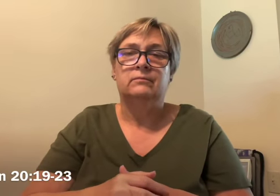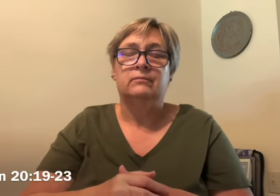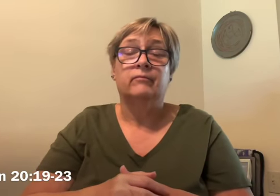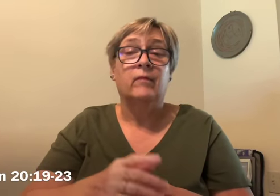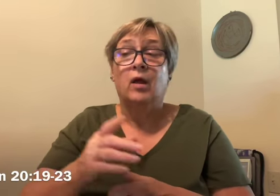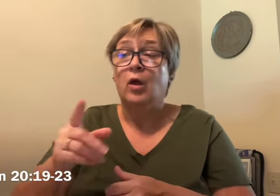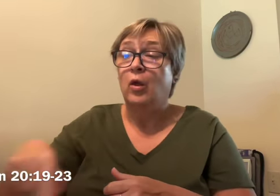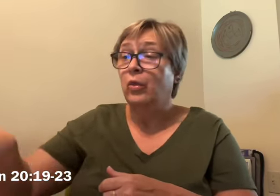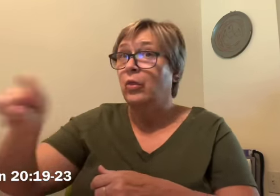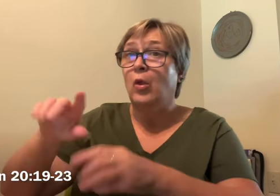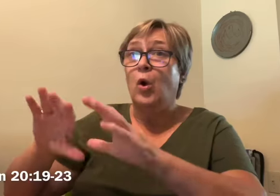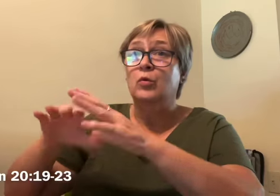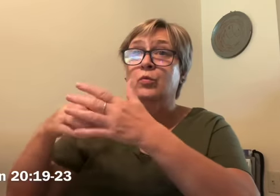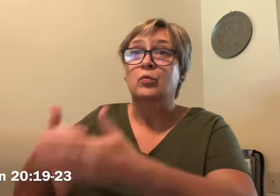do not keep my words